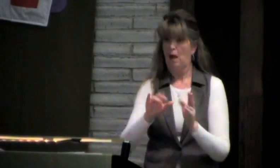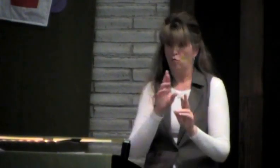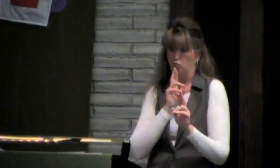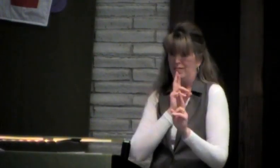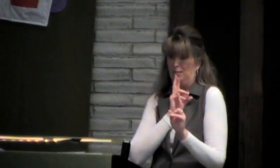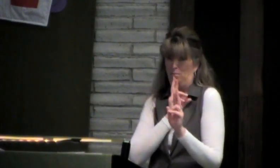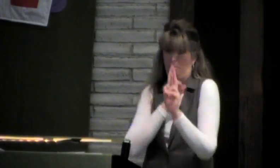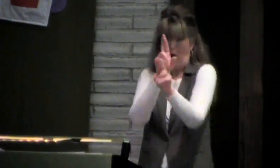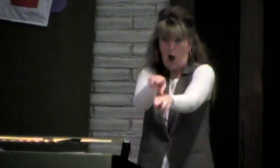it,